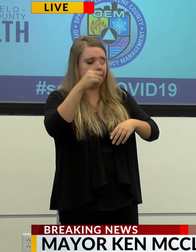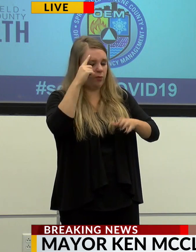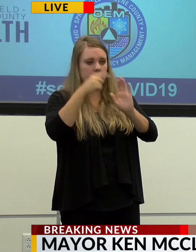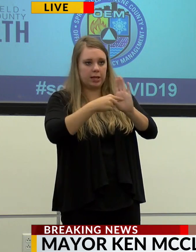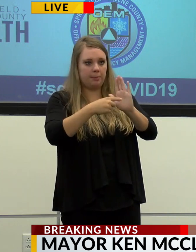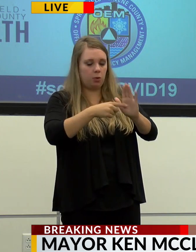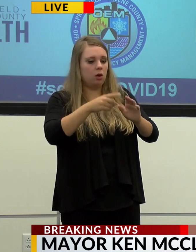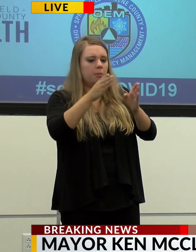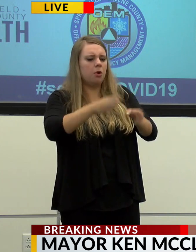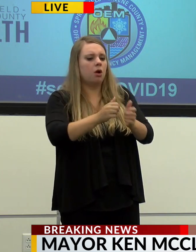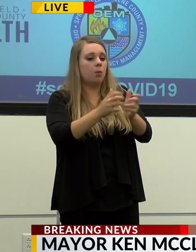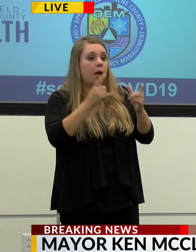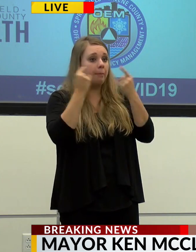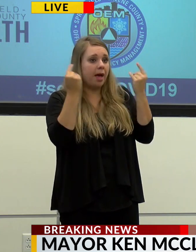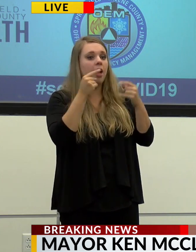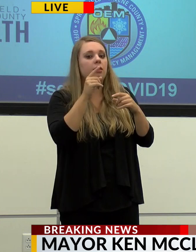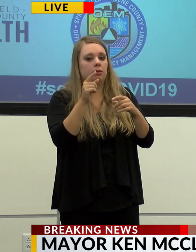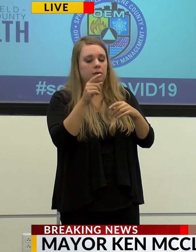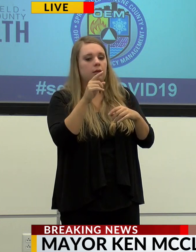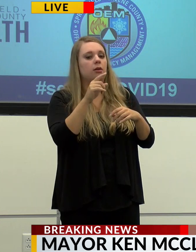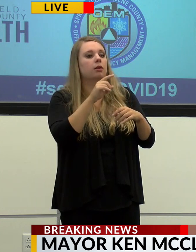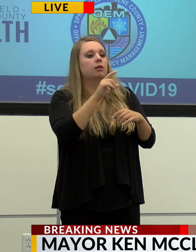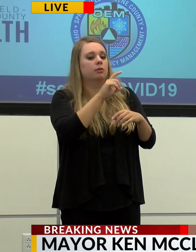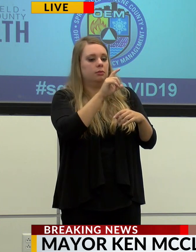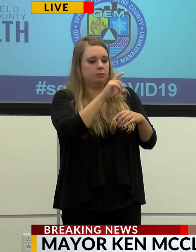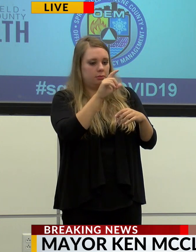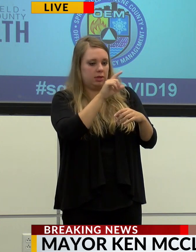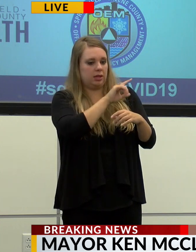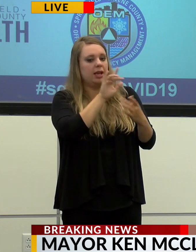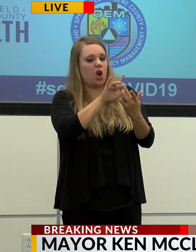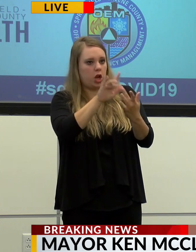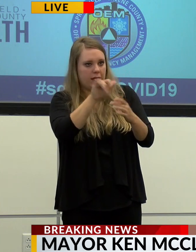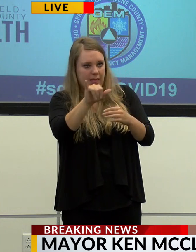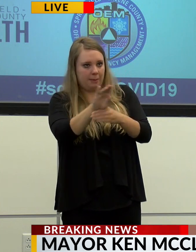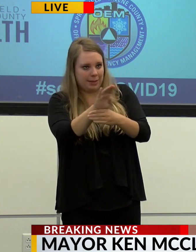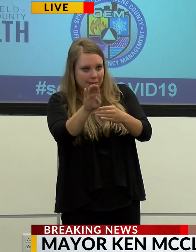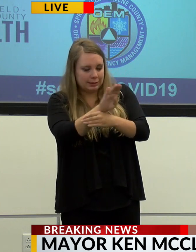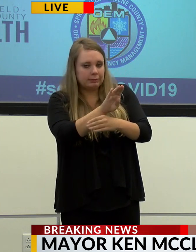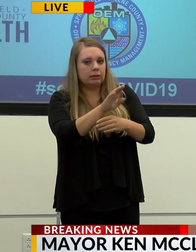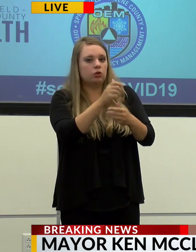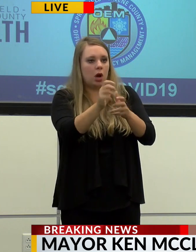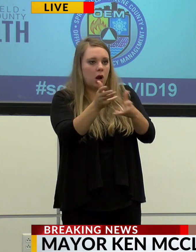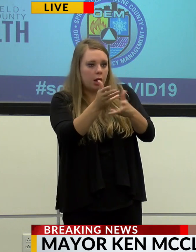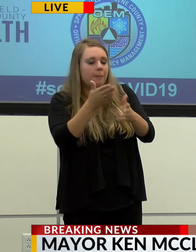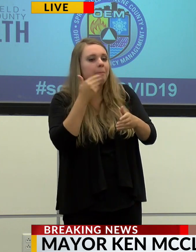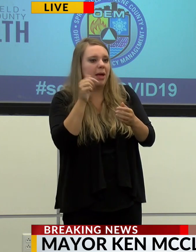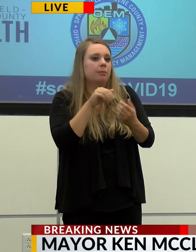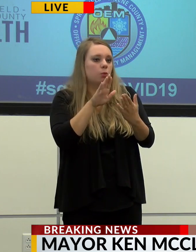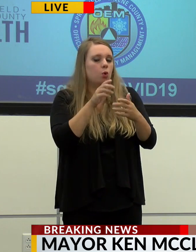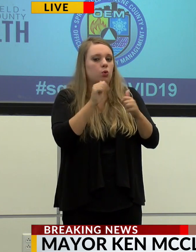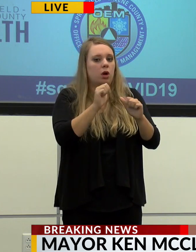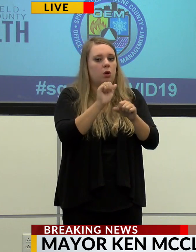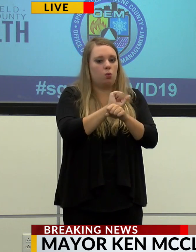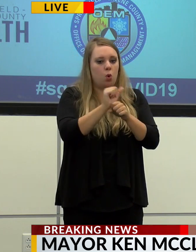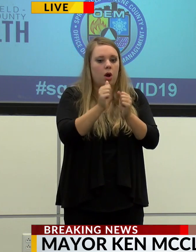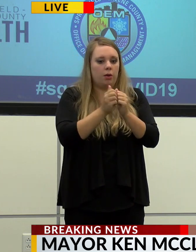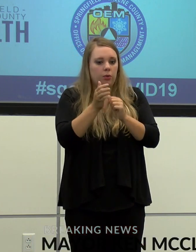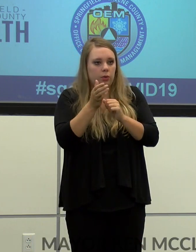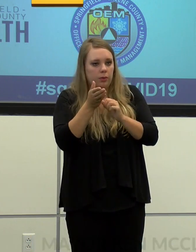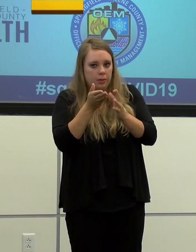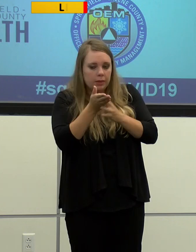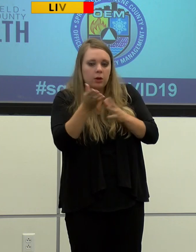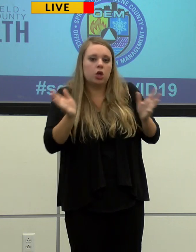for example, without masks, they do contact the business, they do try to work. The best approach is to try to work through that informally and encourage